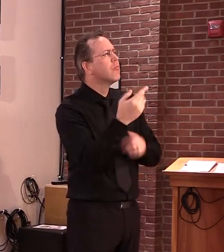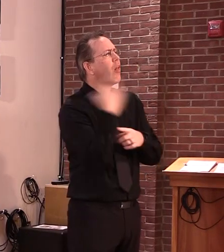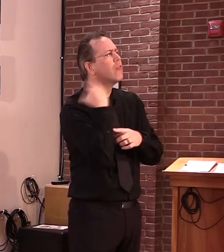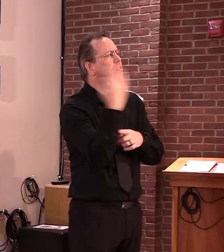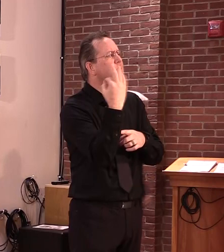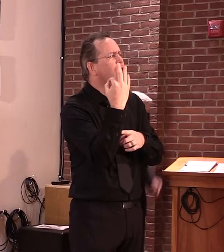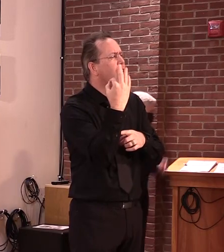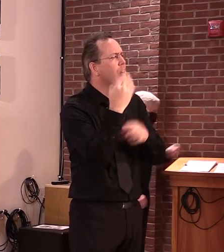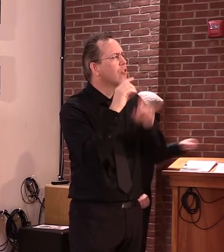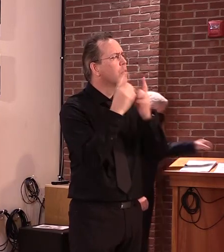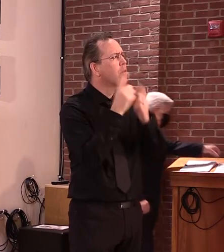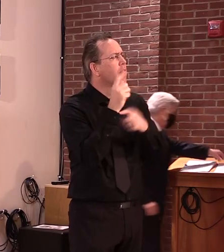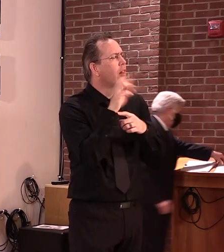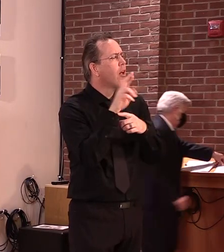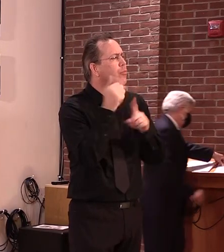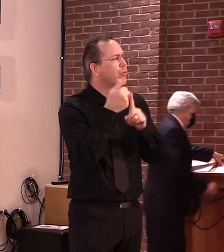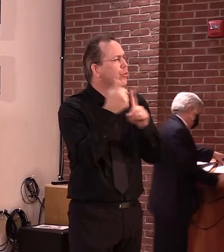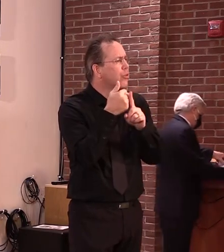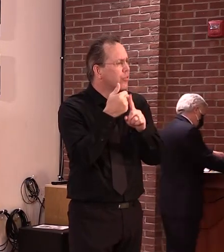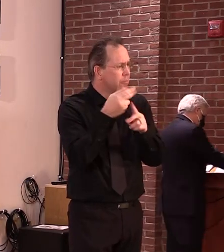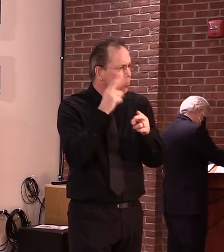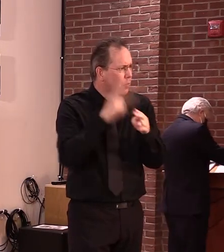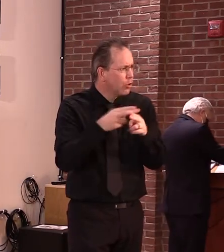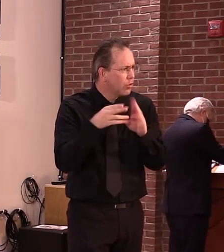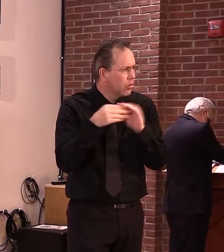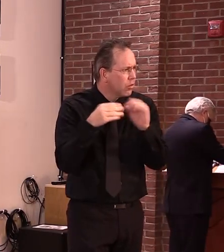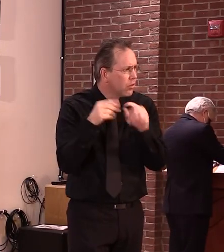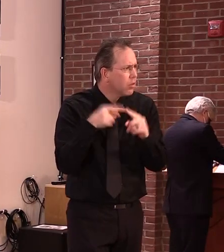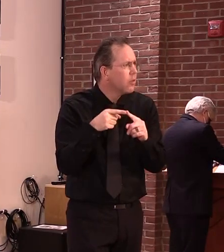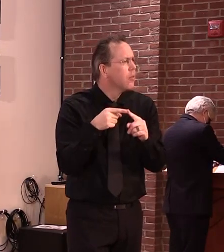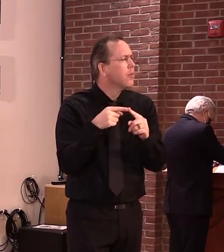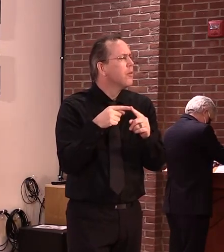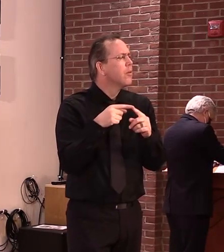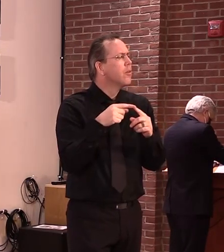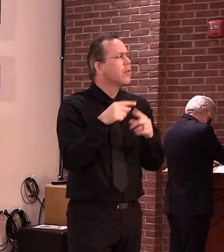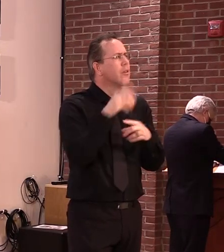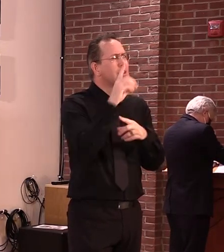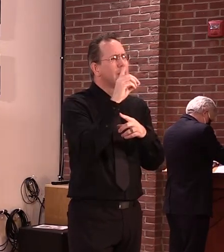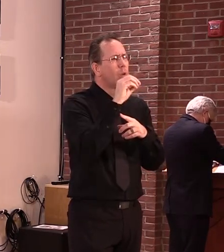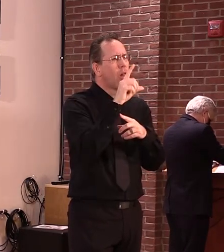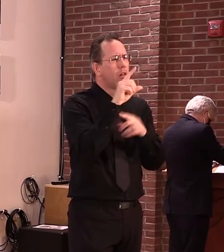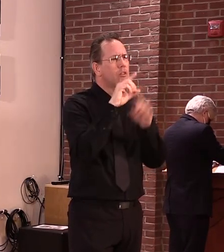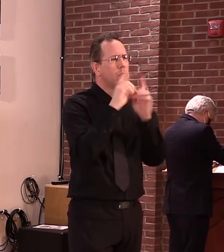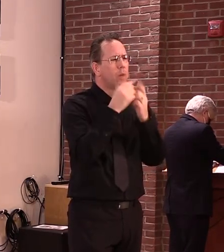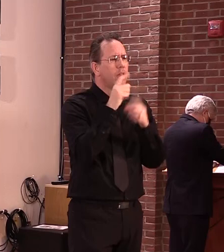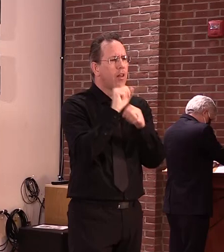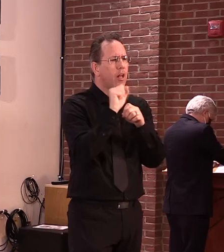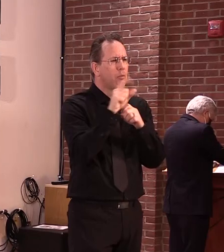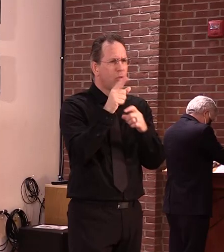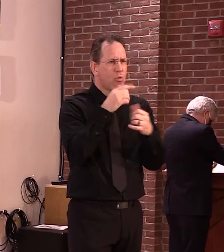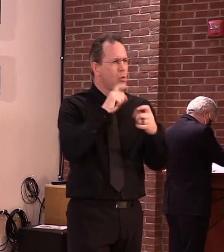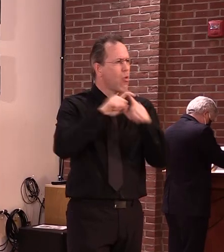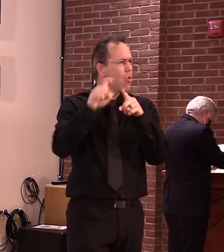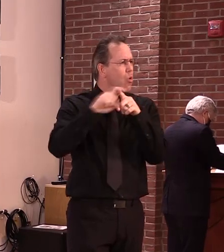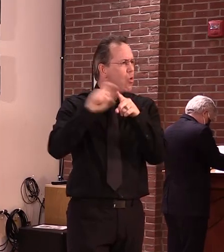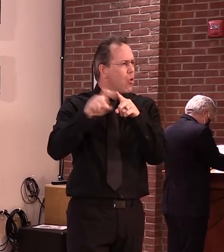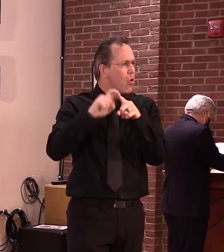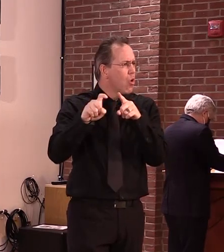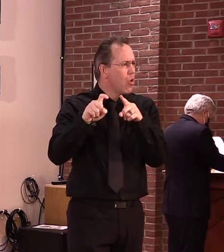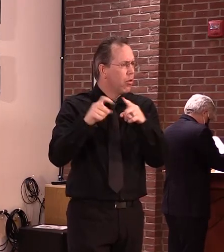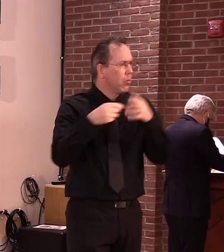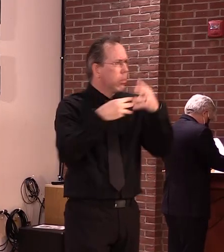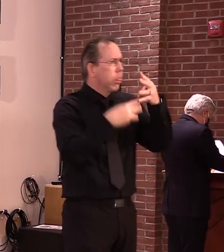said that the Department of Labor had until, again, Saturday night to clear this backlog and everybody still left over will be